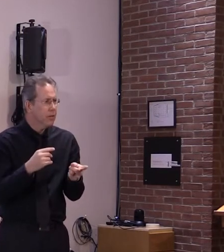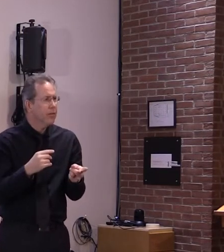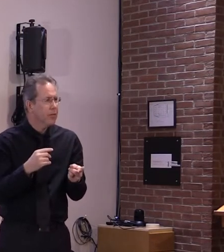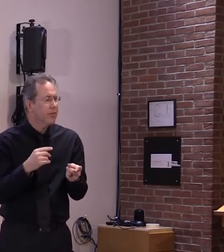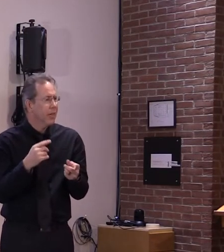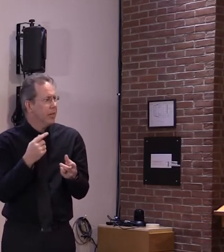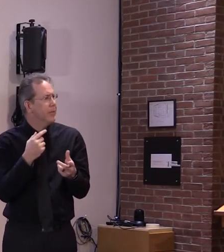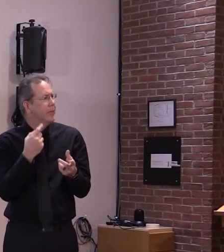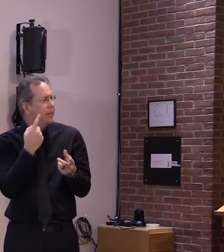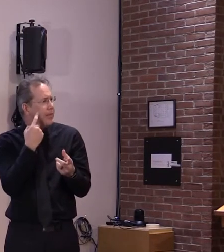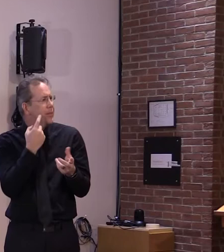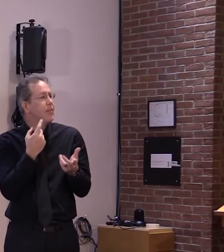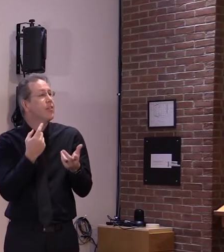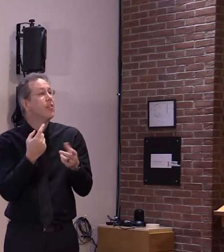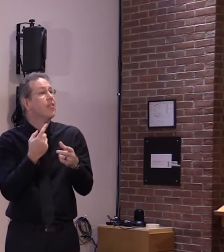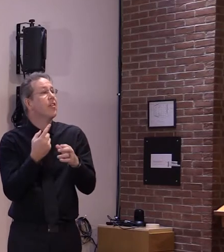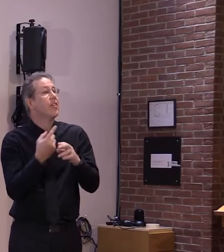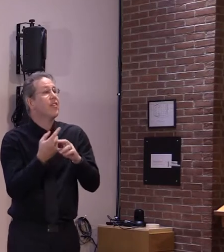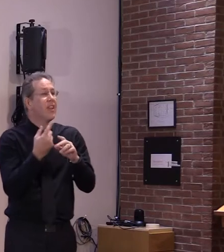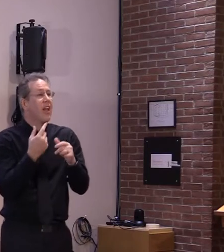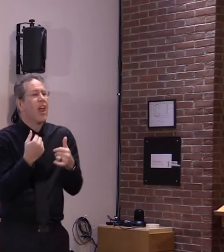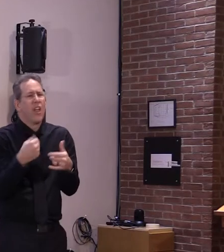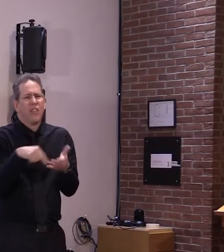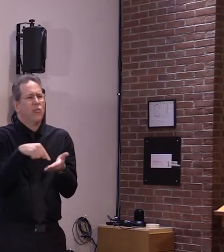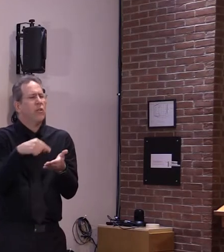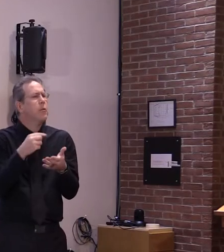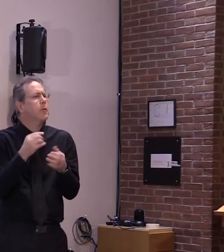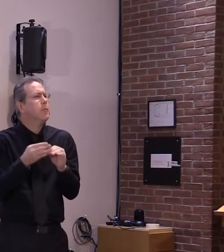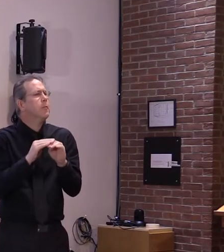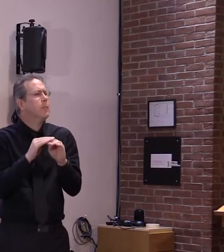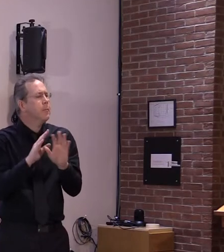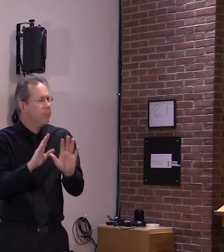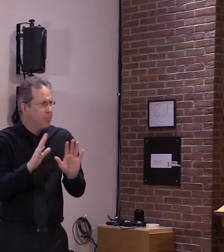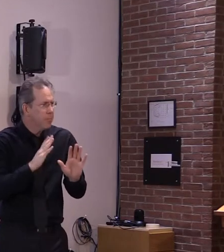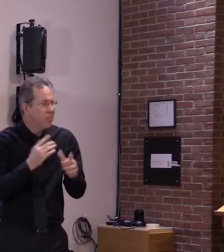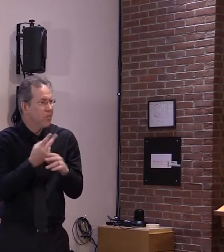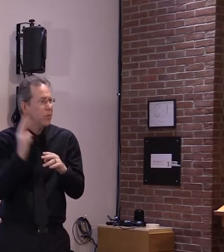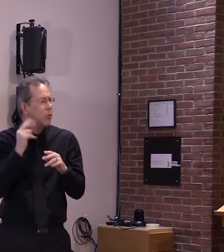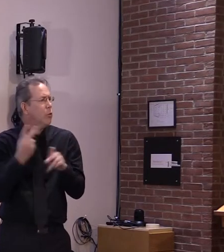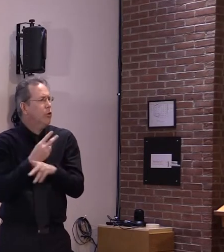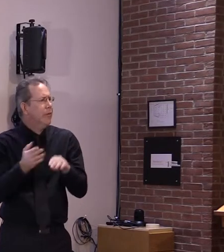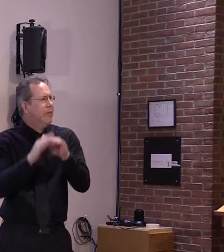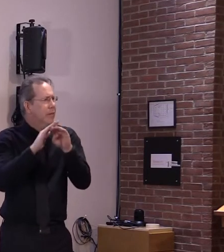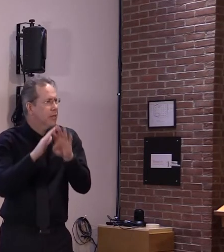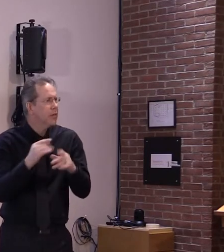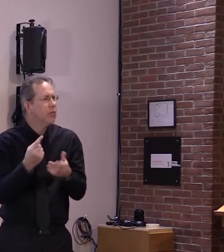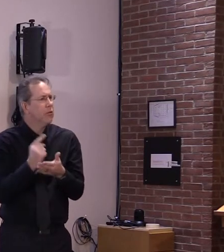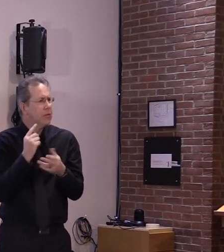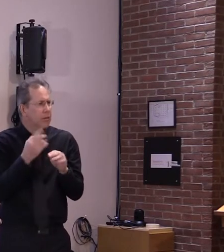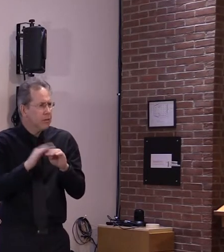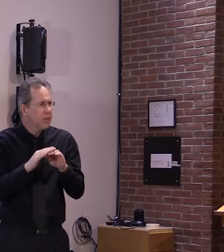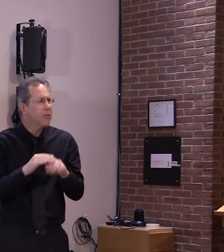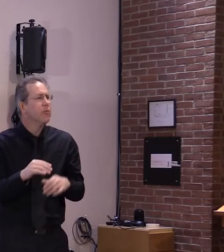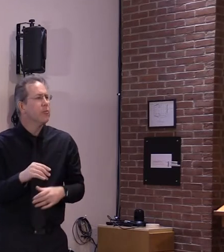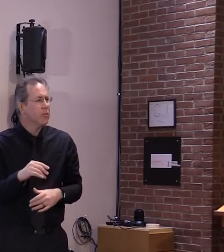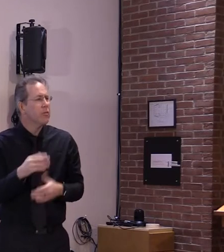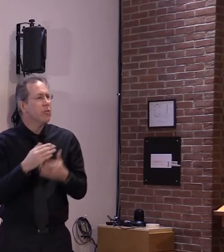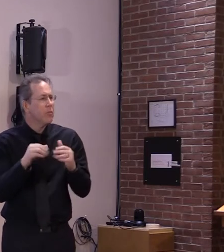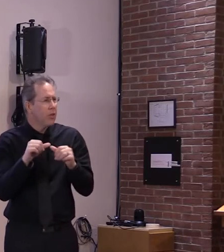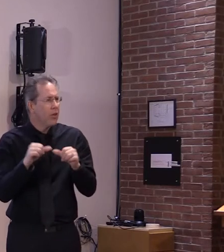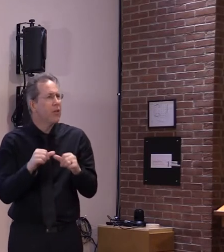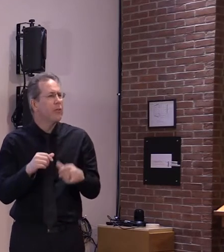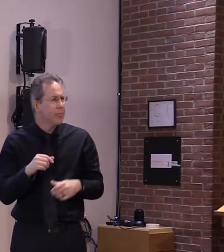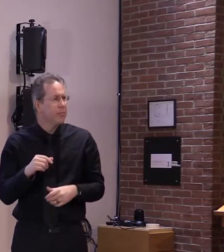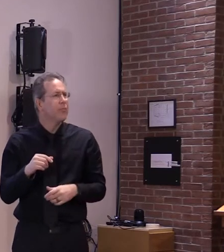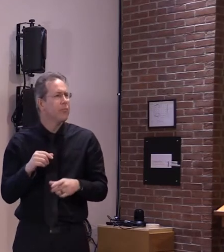encouraging with some states even seeing a trend of decreasing cases over the past week however this is still